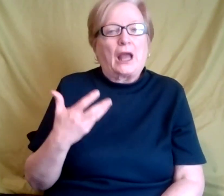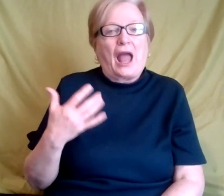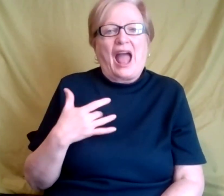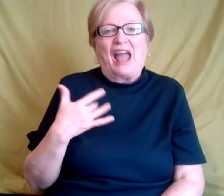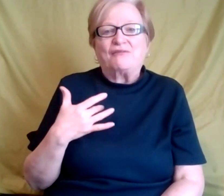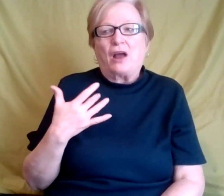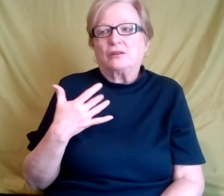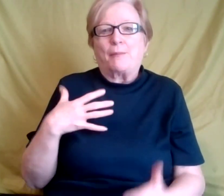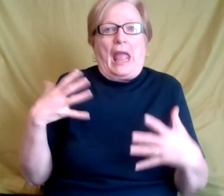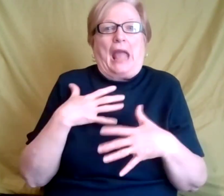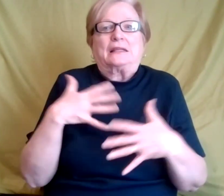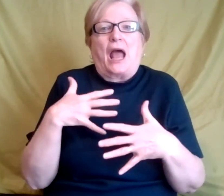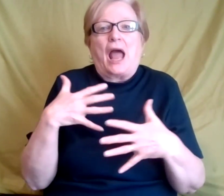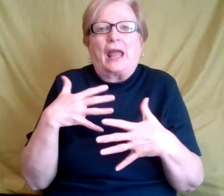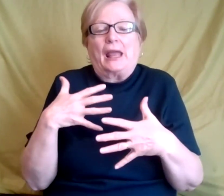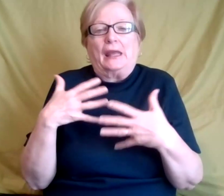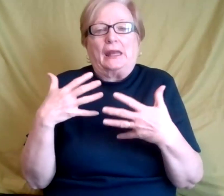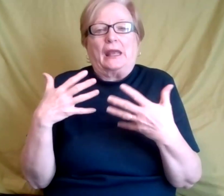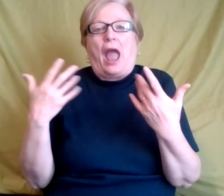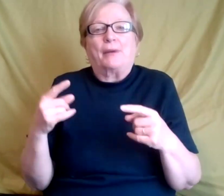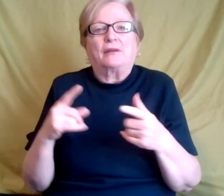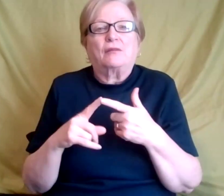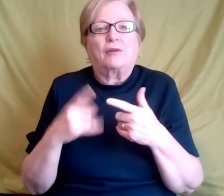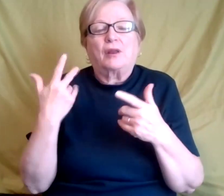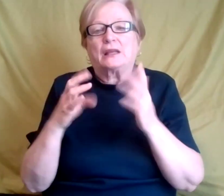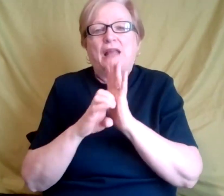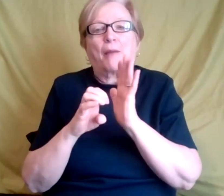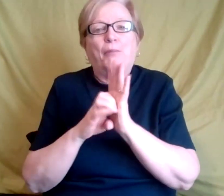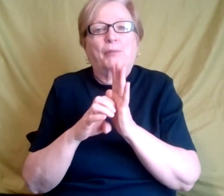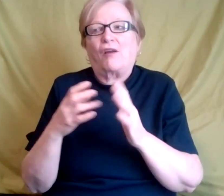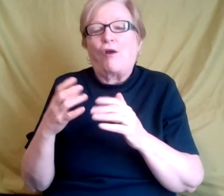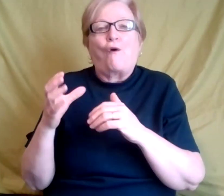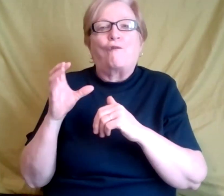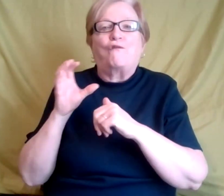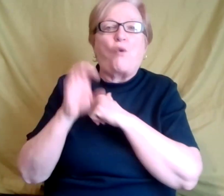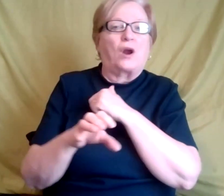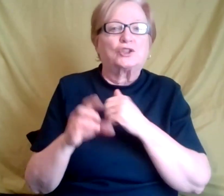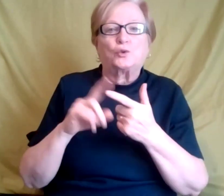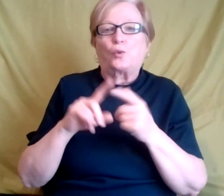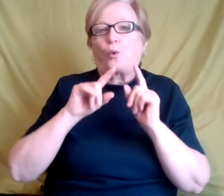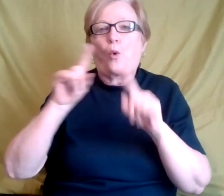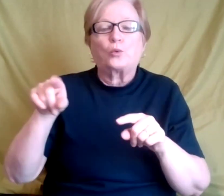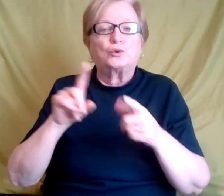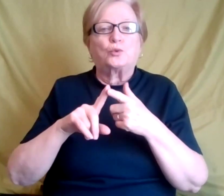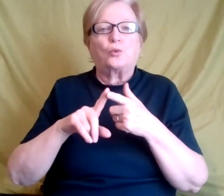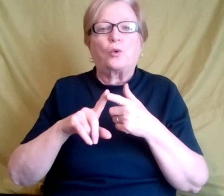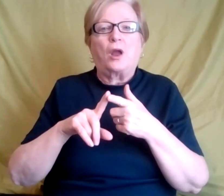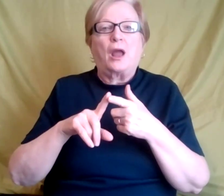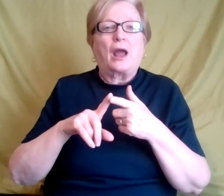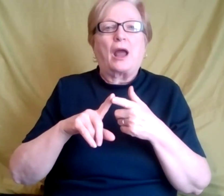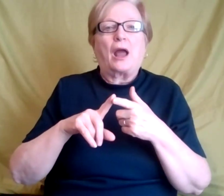anxiety kick in, kicks in, for example, being forced to attend a, a company event